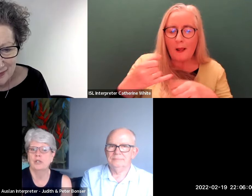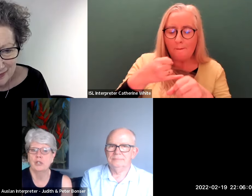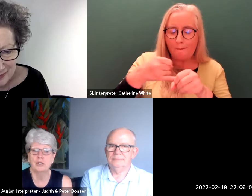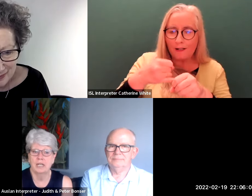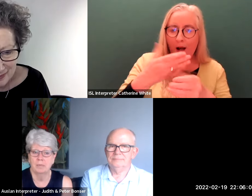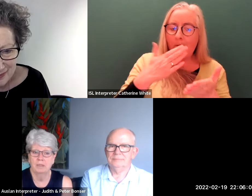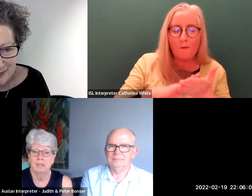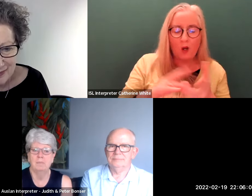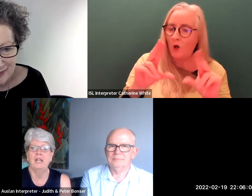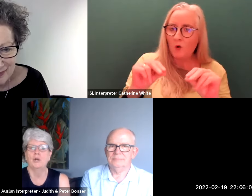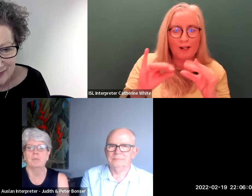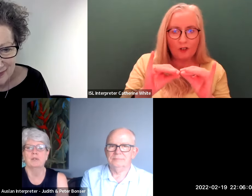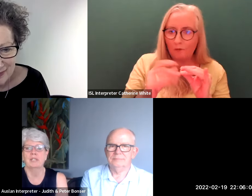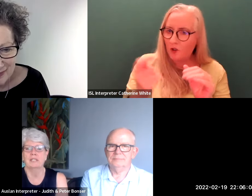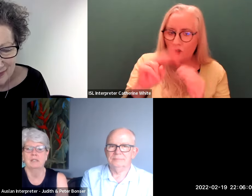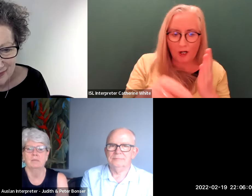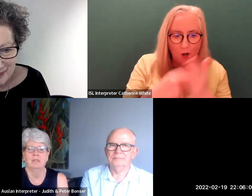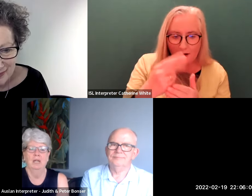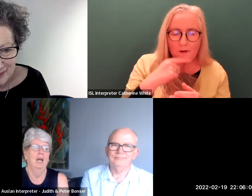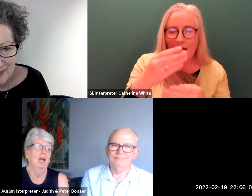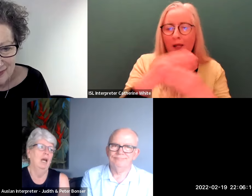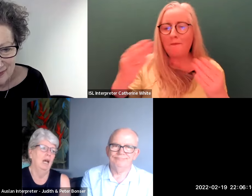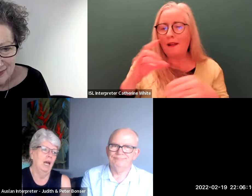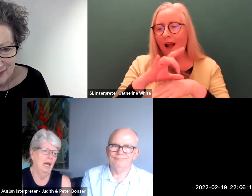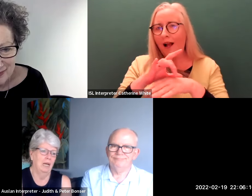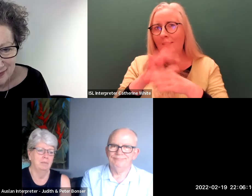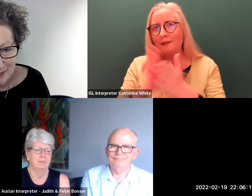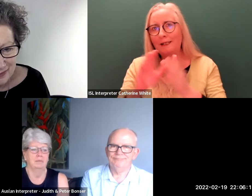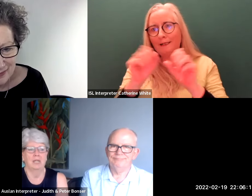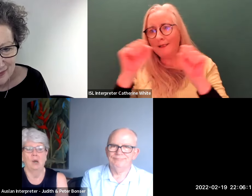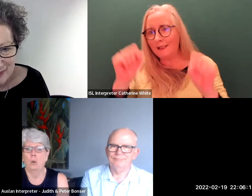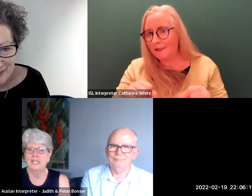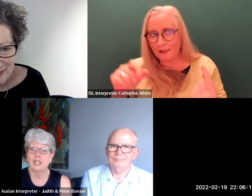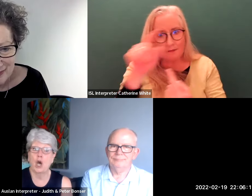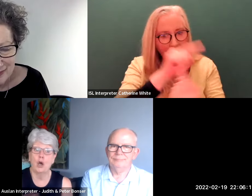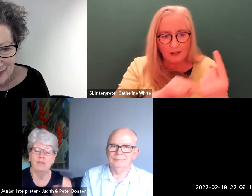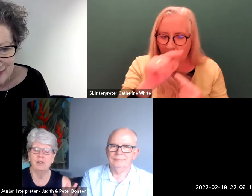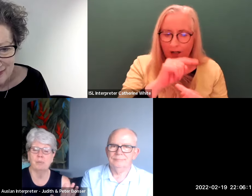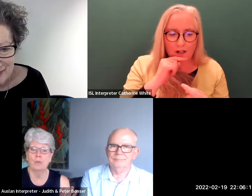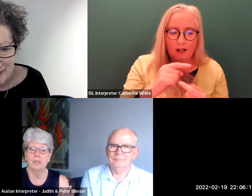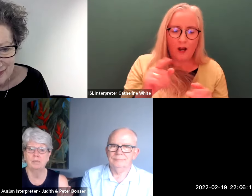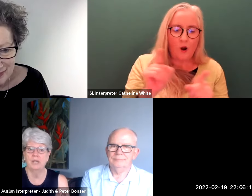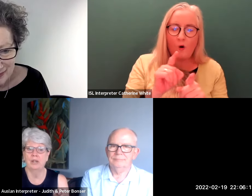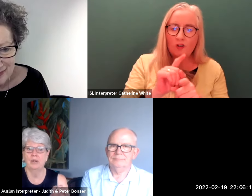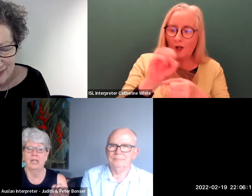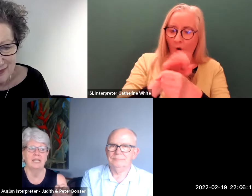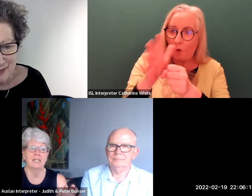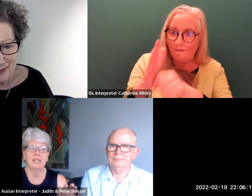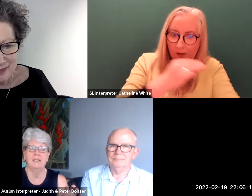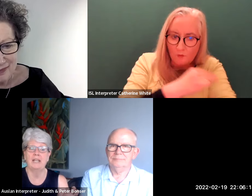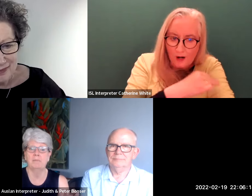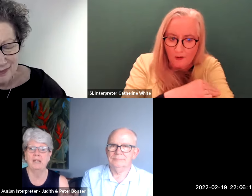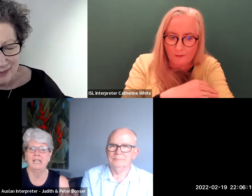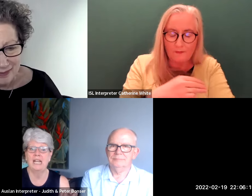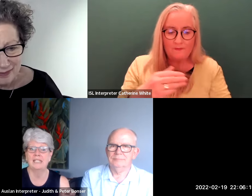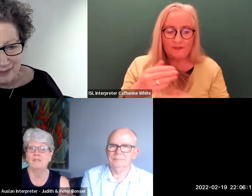interpreter turns up the big hospital system um all this covid problem you know he's has